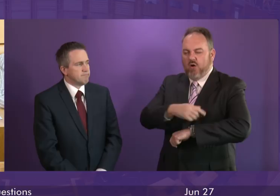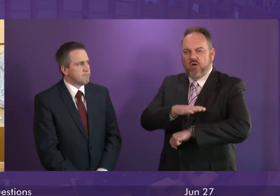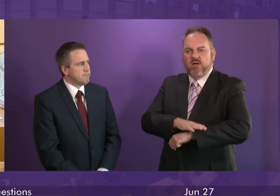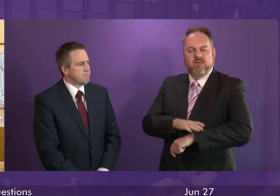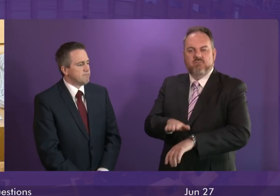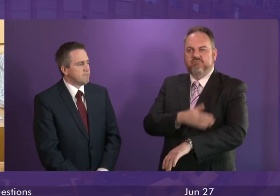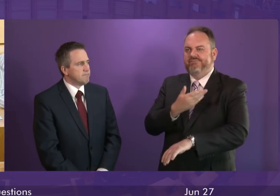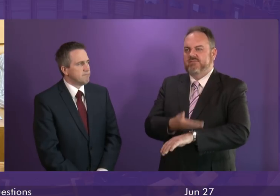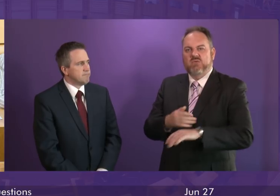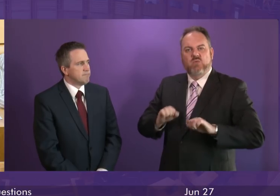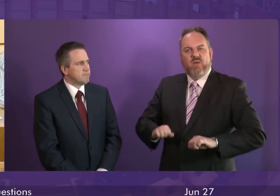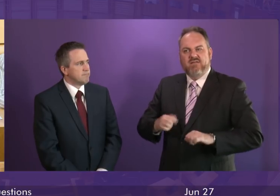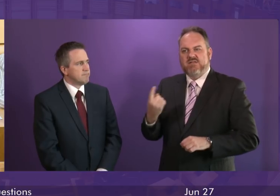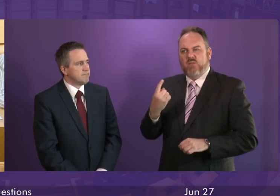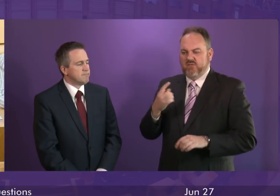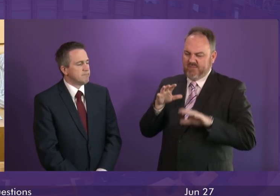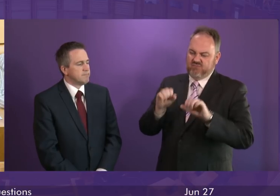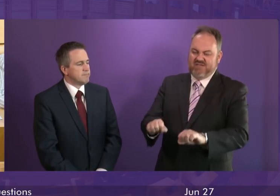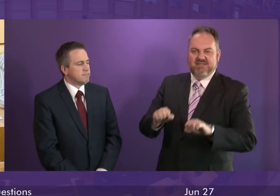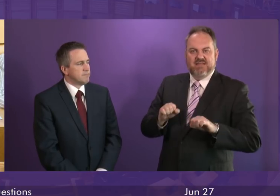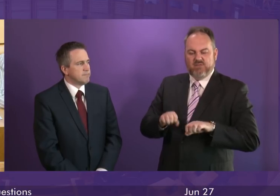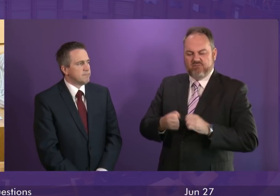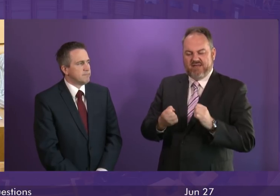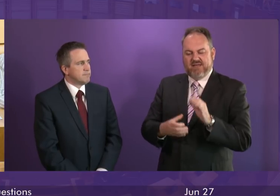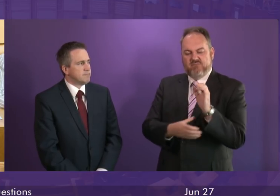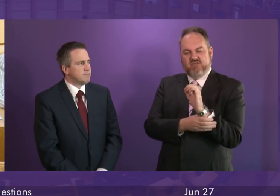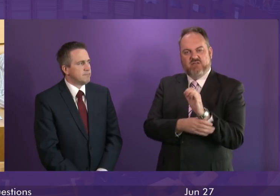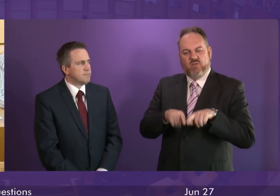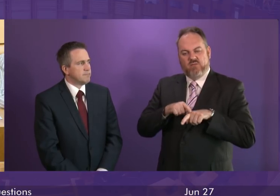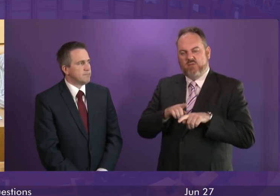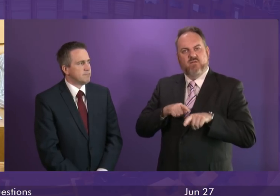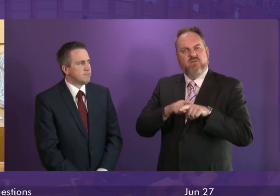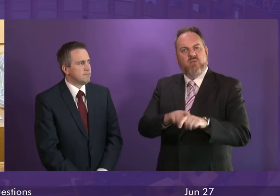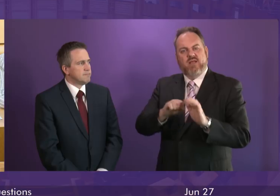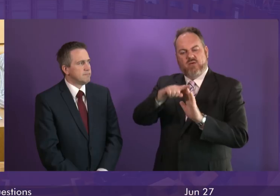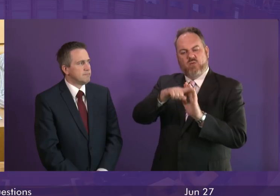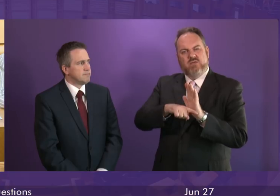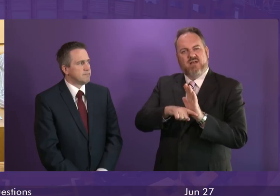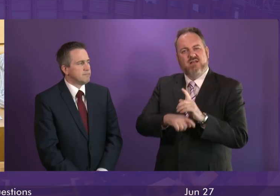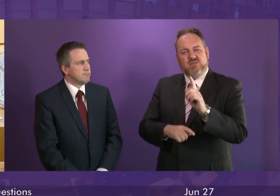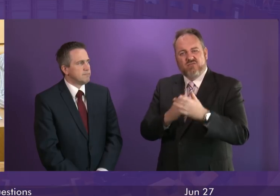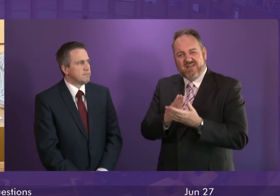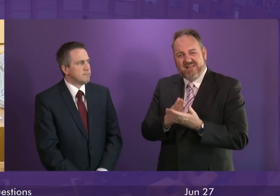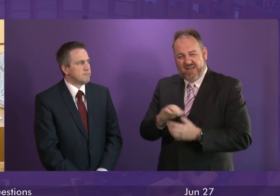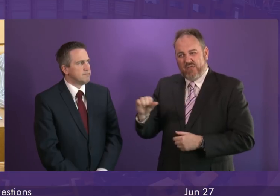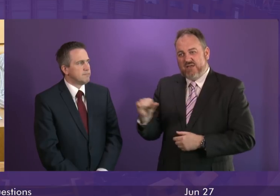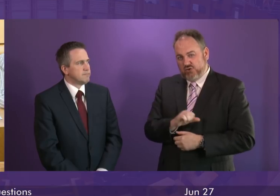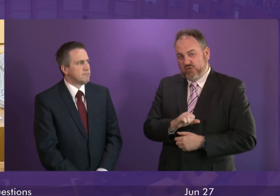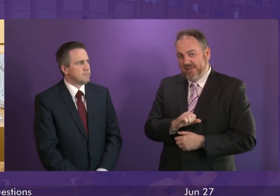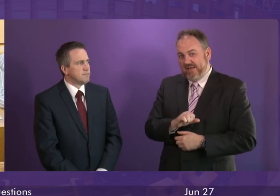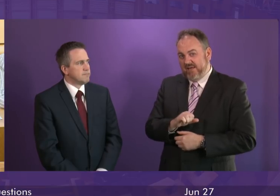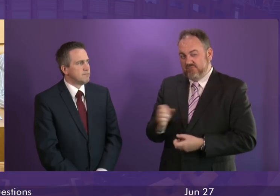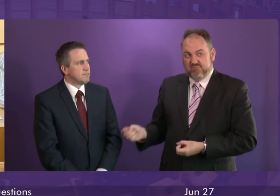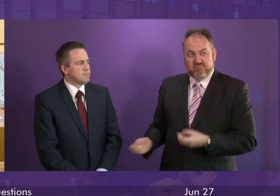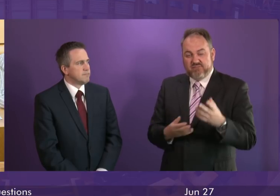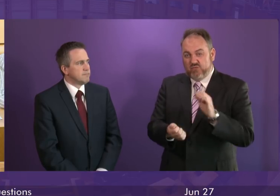be in breach of their order. The SNP could have been, could have fixed this by making the breach of a tag a specific offence that was punishable by a